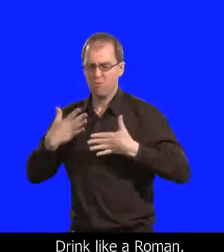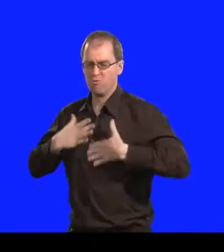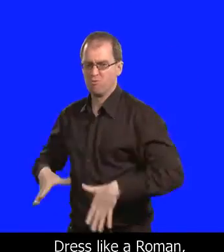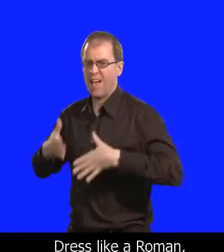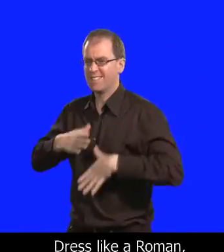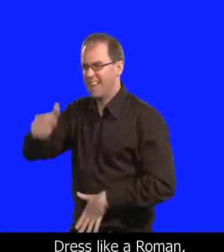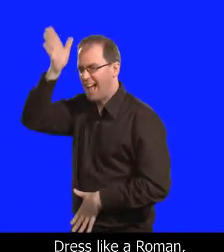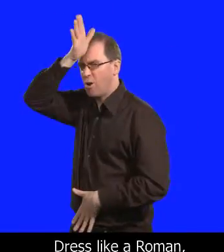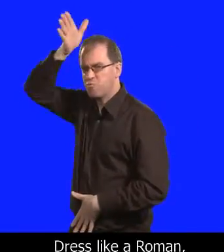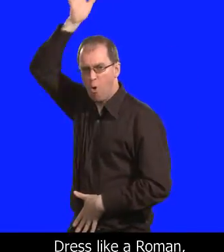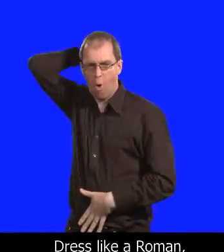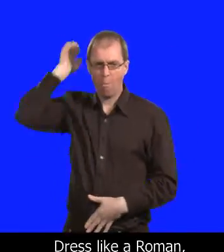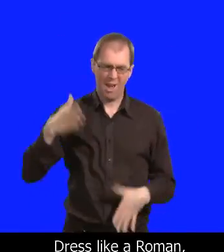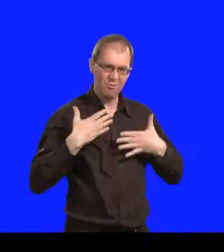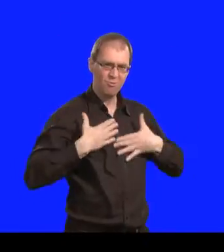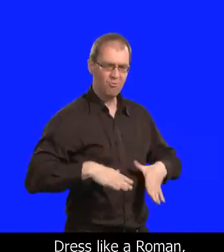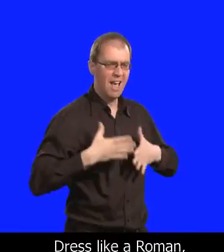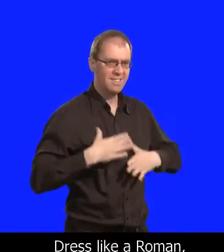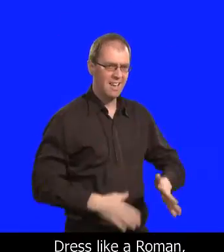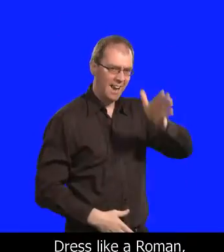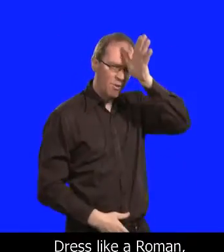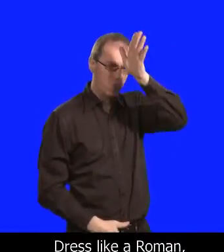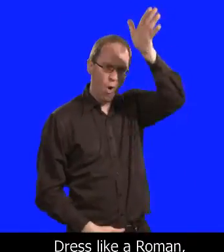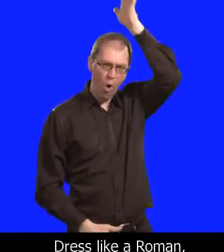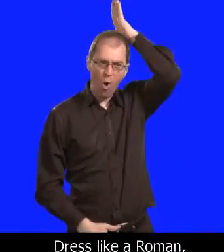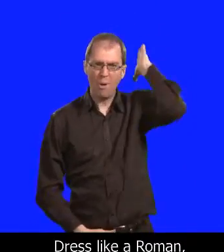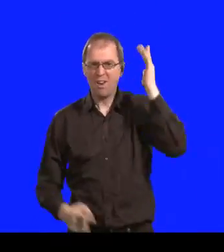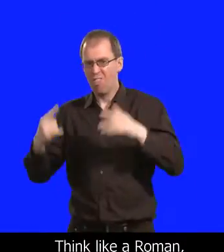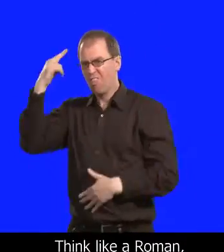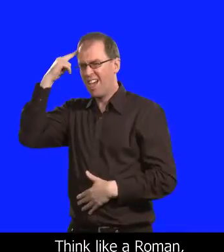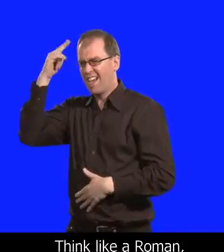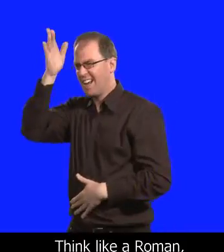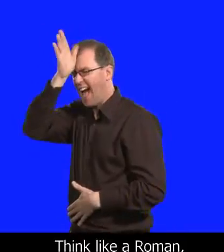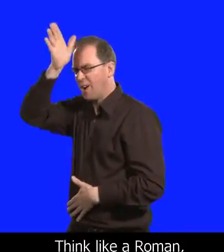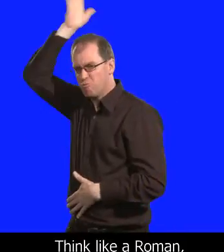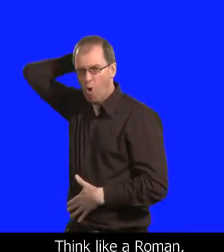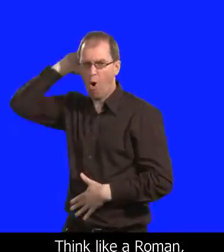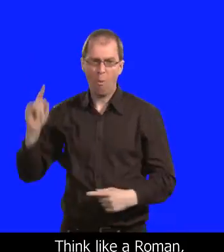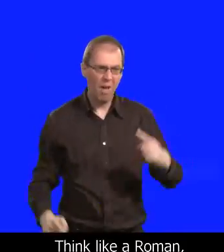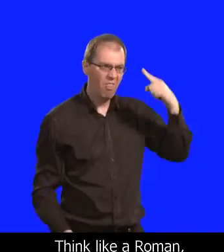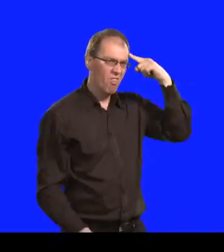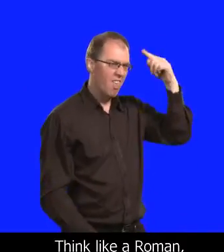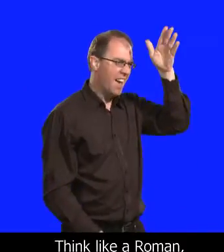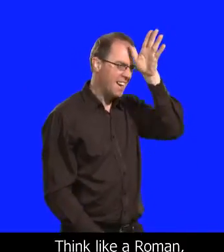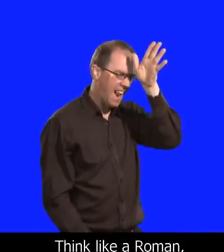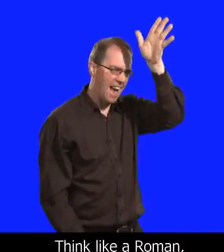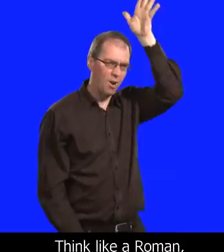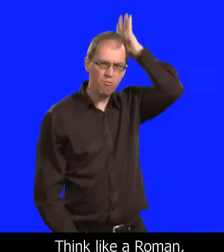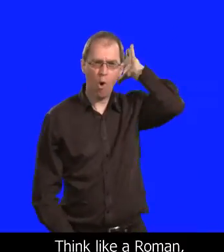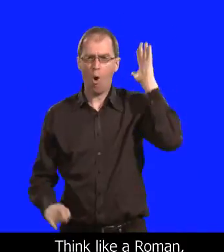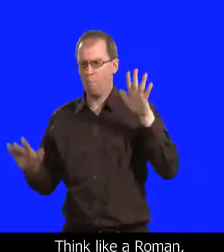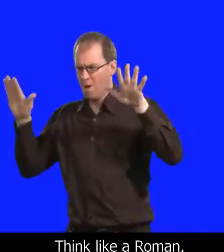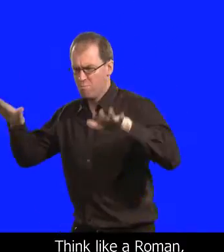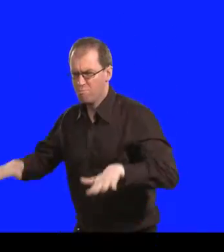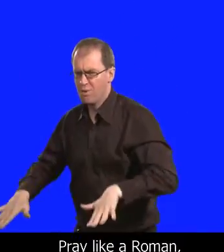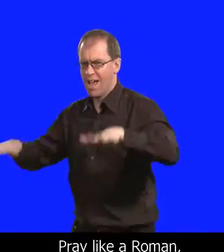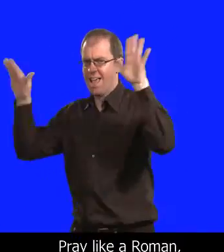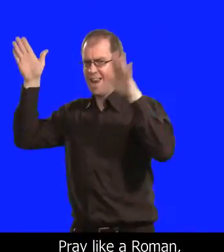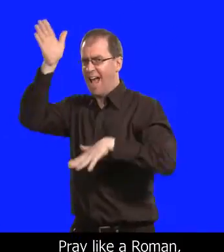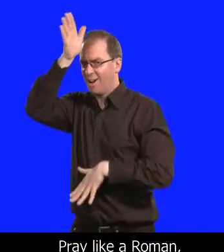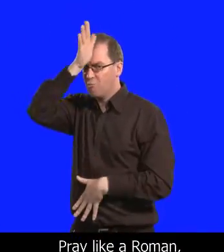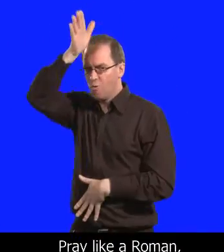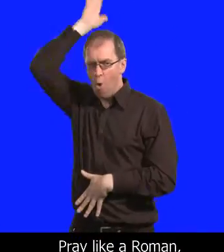Roman. Dress like a Roman, dress like a Roman, drink like a Roman, drink like a Roman,